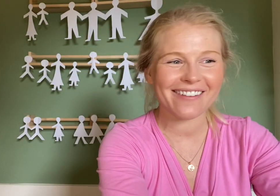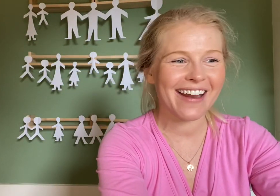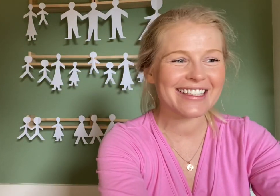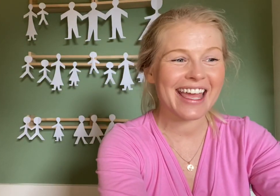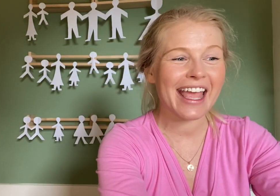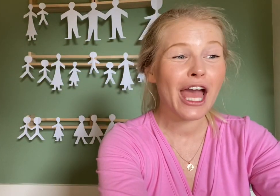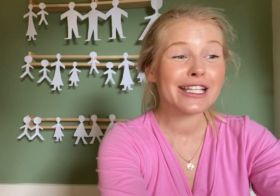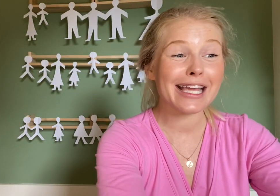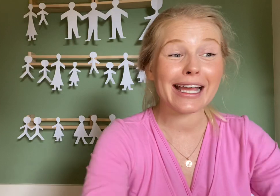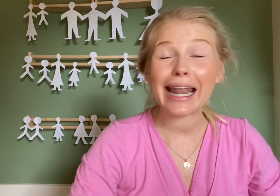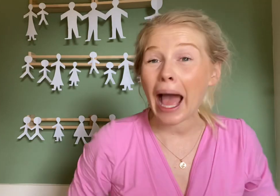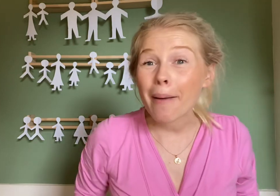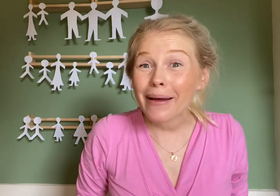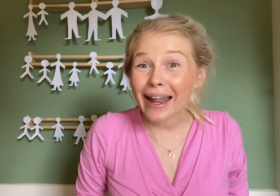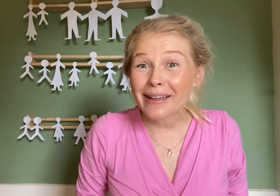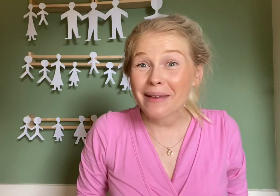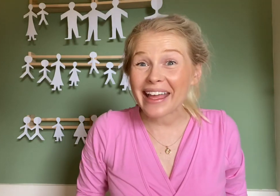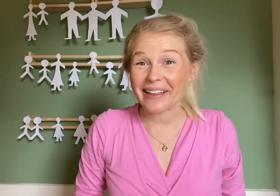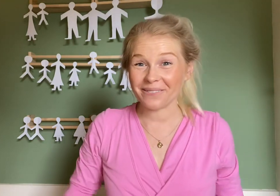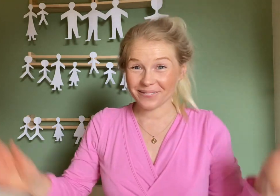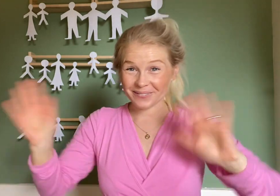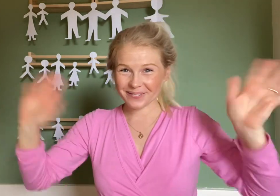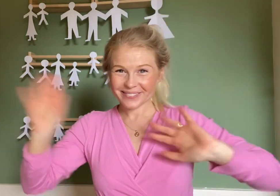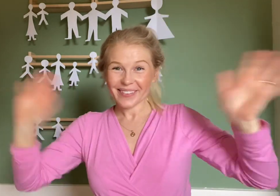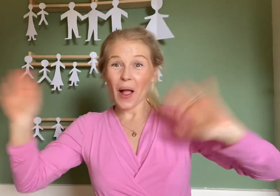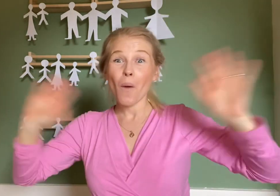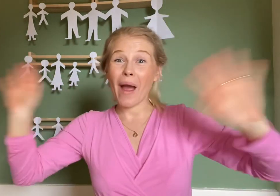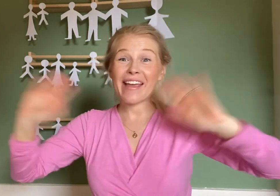ready to clap like me. Wave.